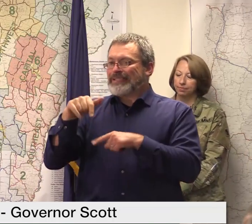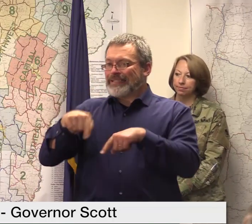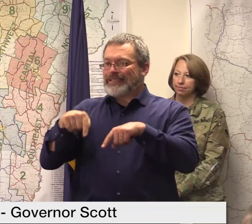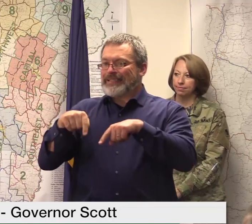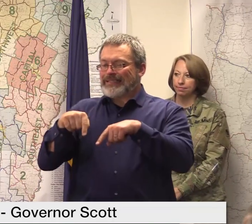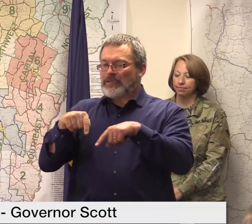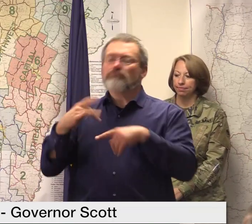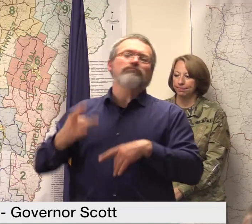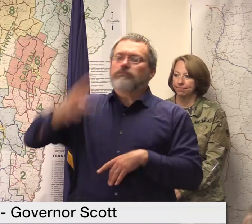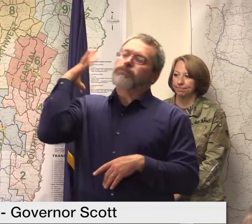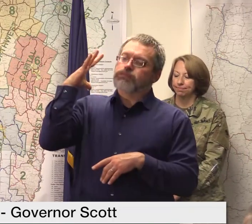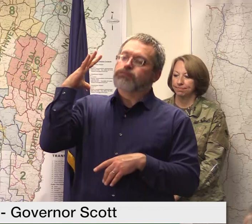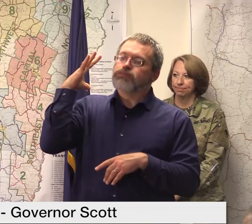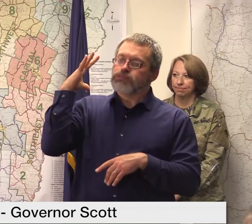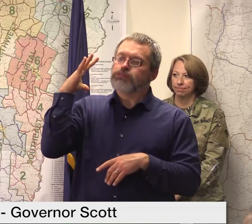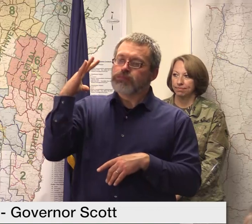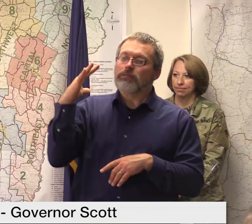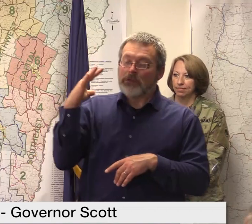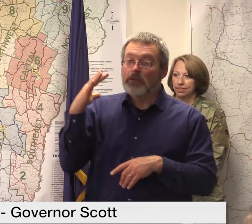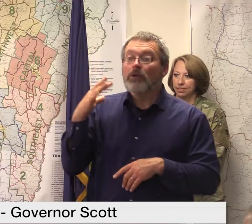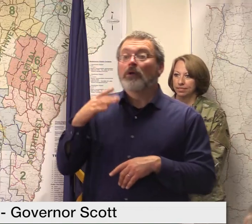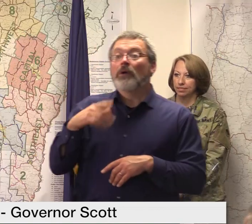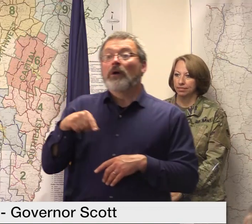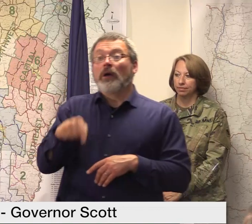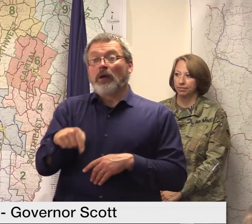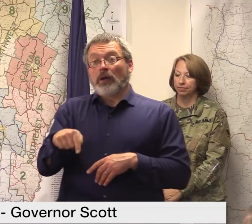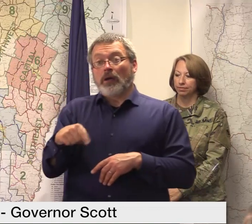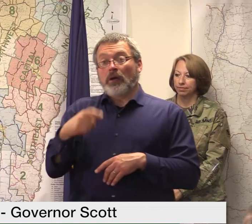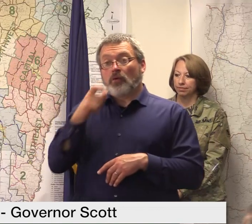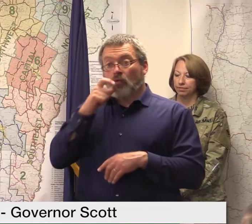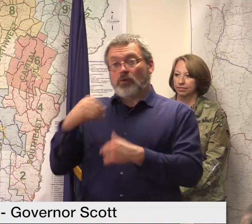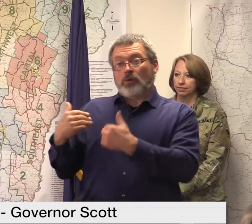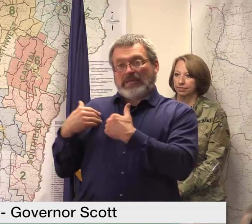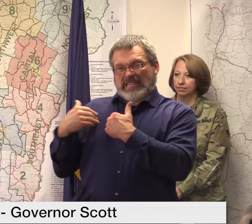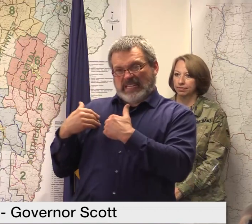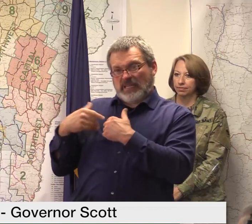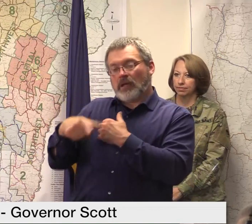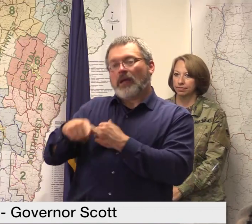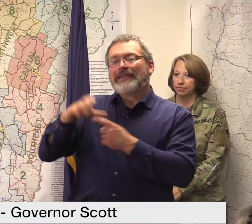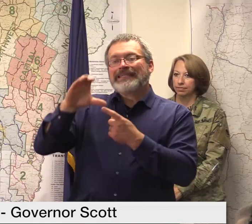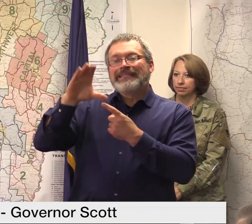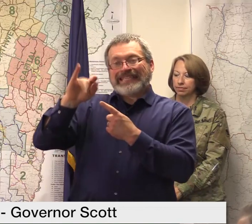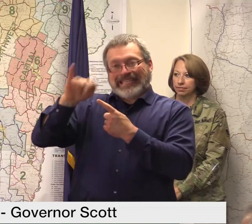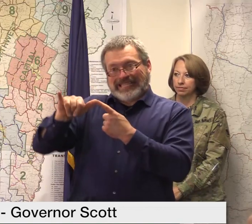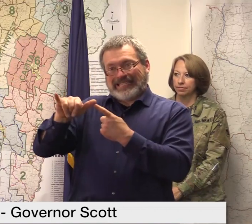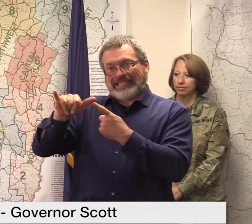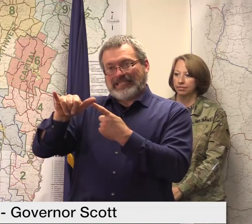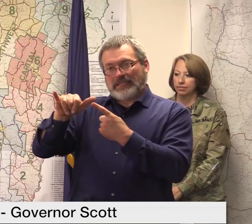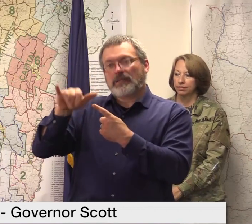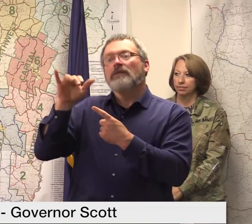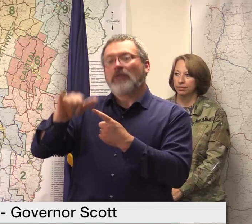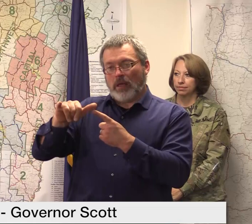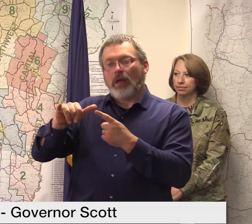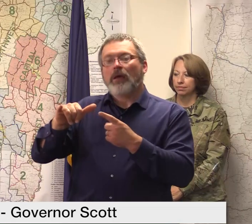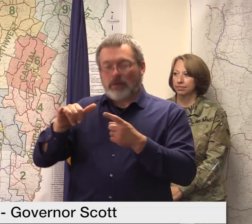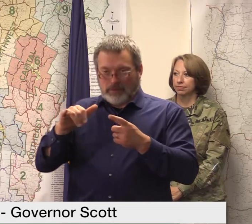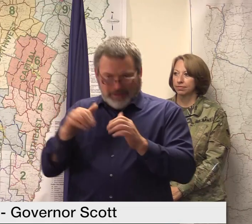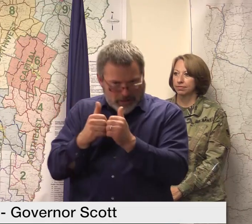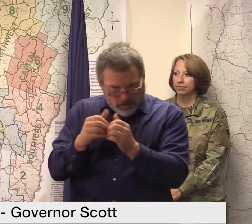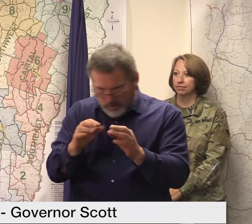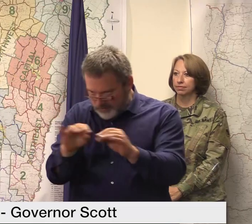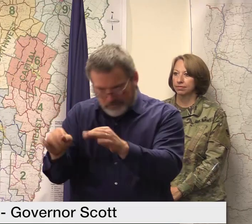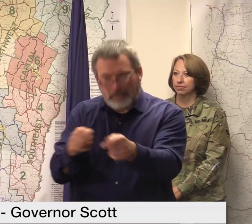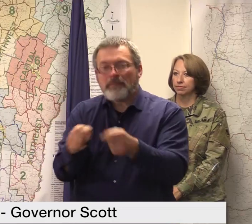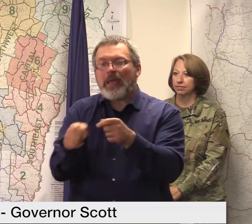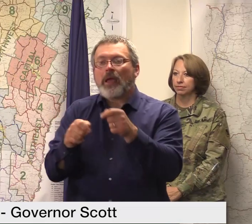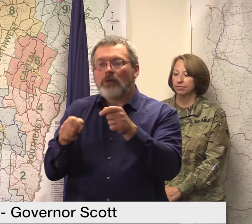which orchestrated by the city of barry in this case because of the local cleanup effort going on in that area and we continue to work with